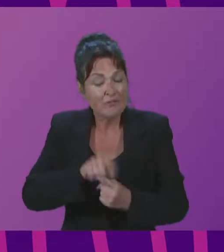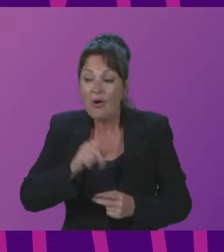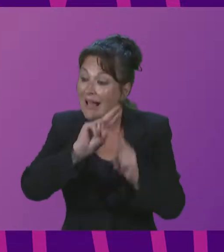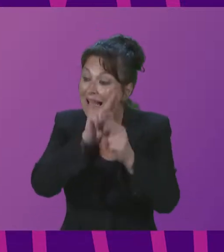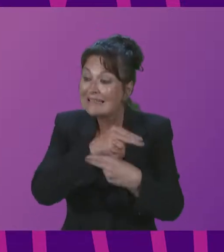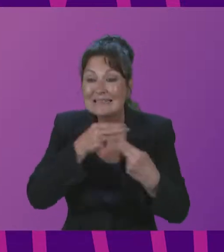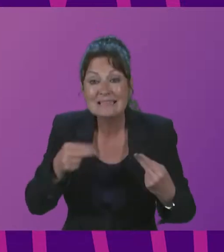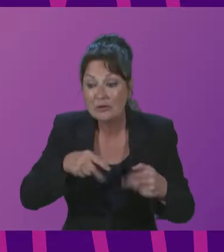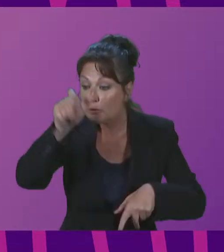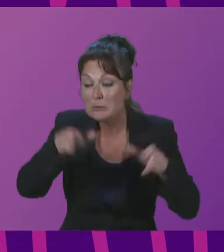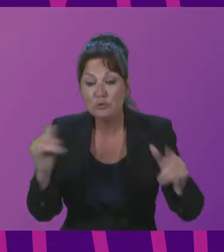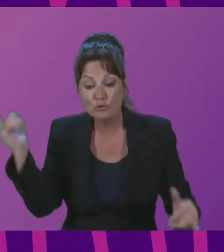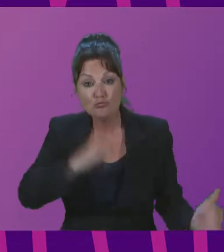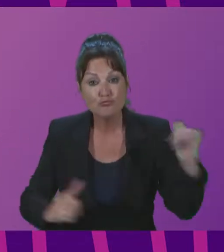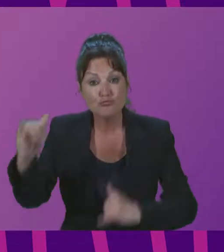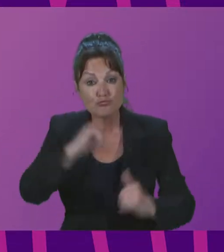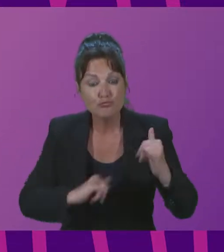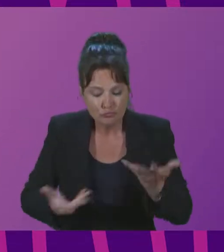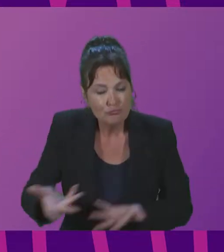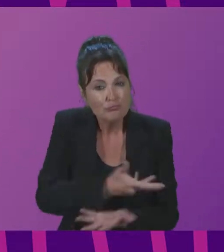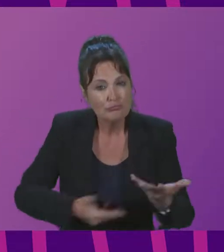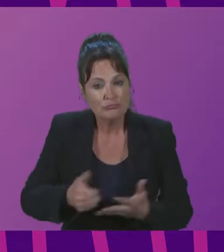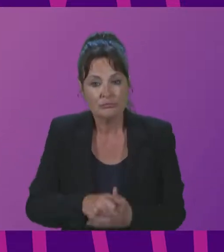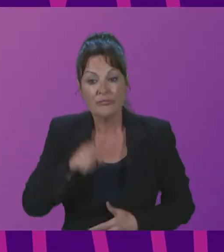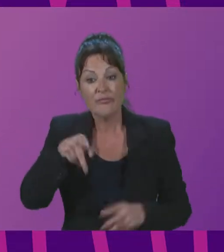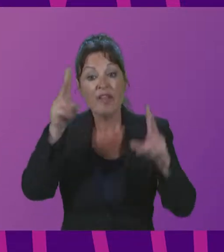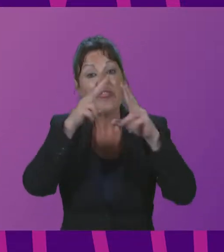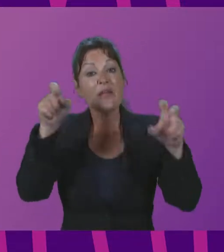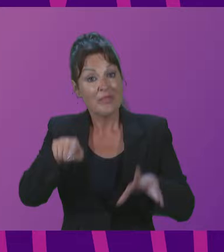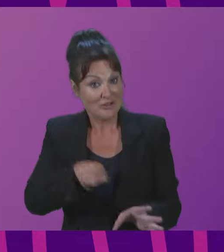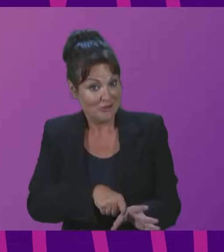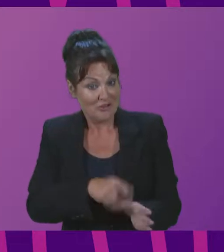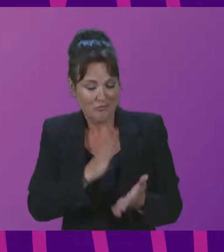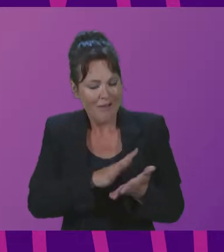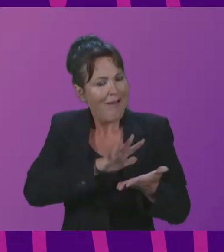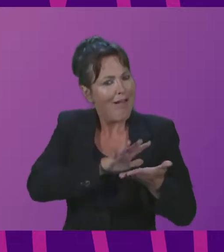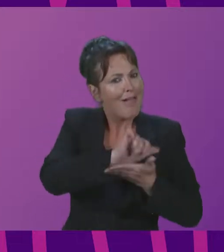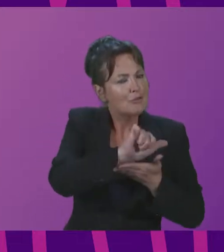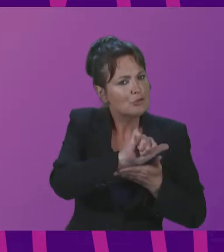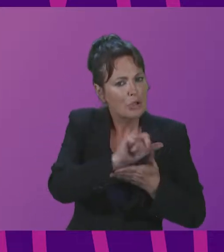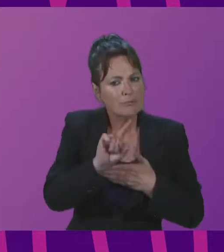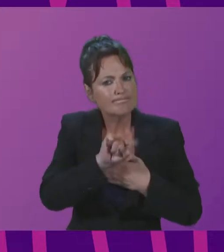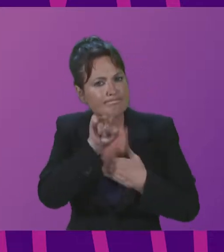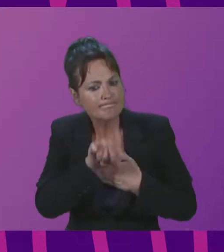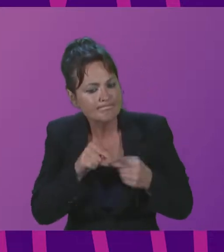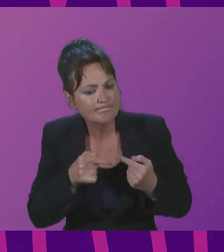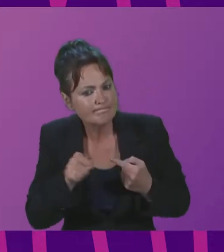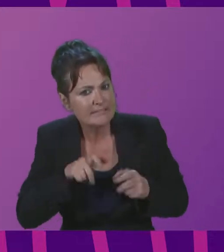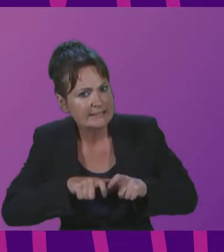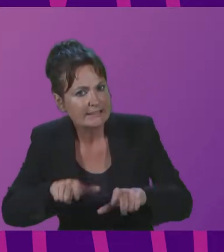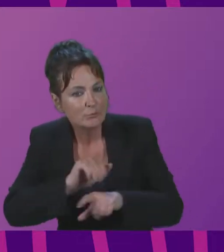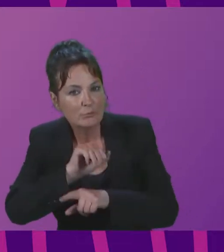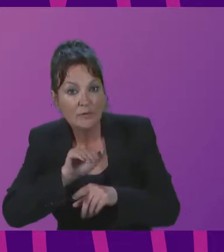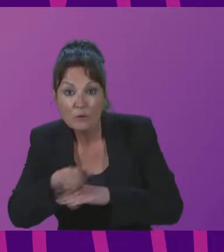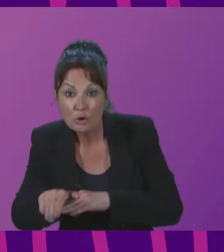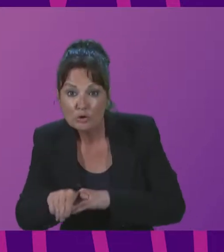cultural cooperation. The theme of this year's summit, Culture and a sustainable future, points